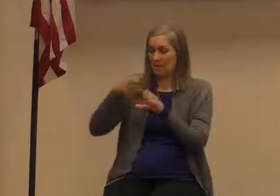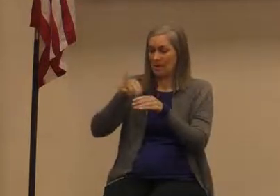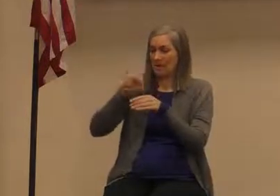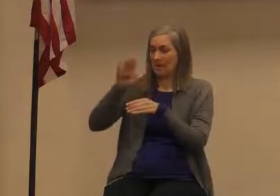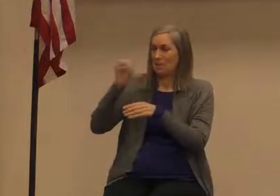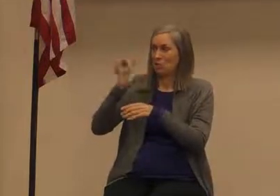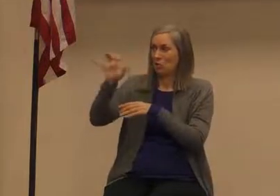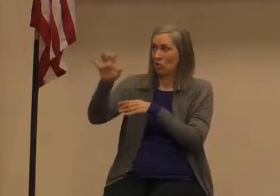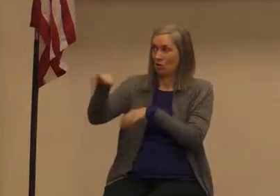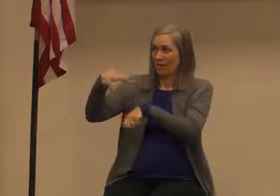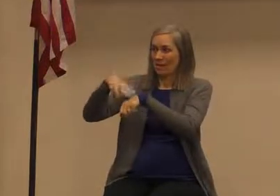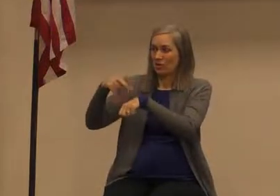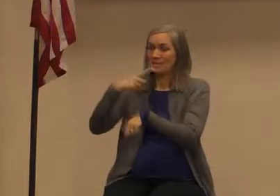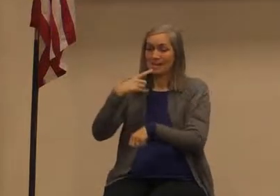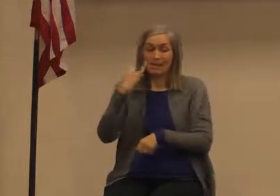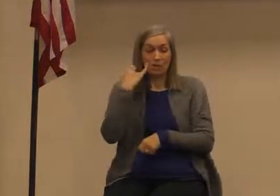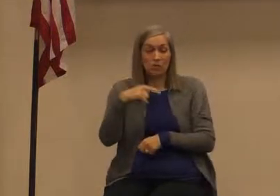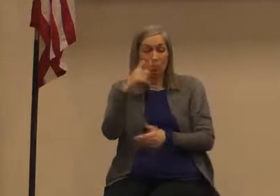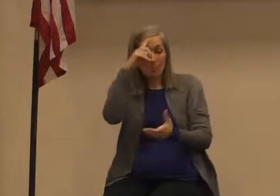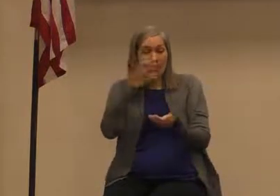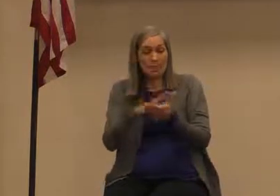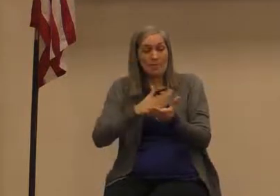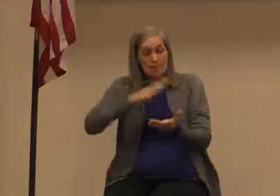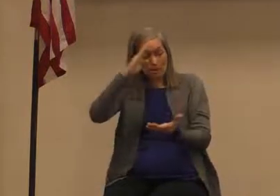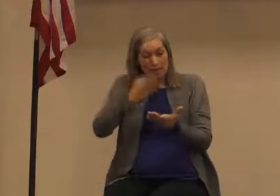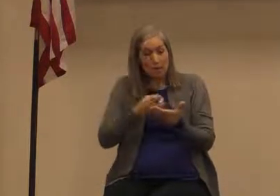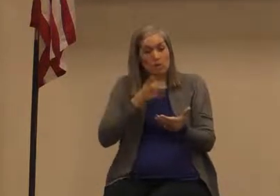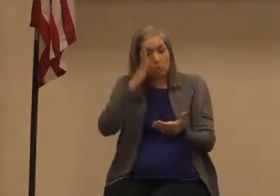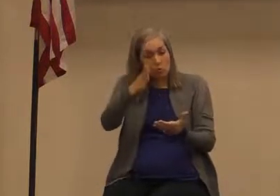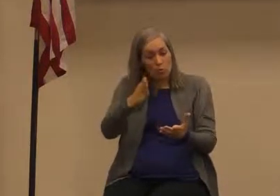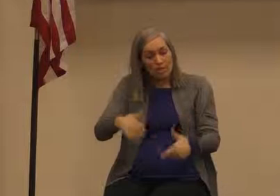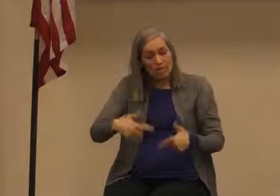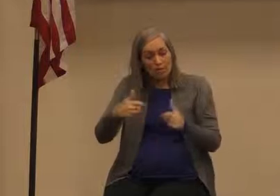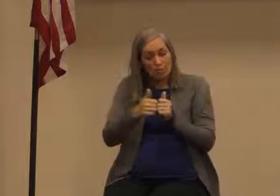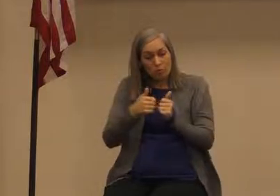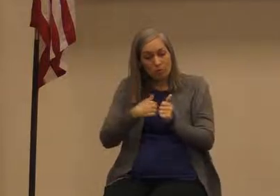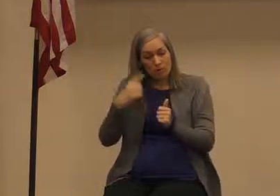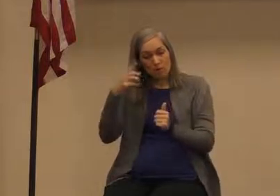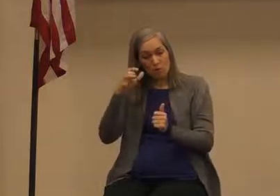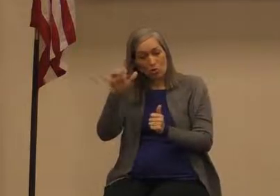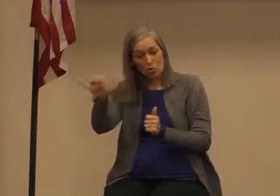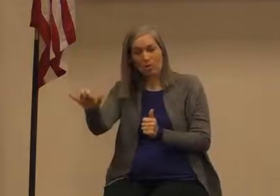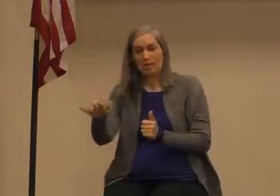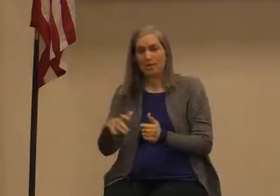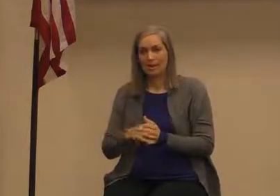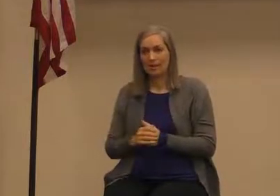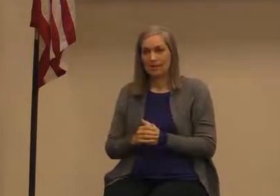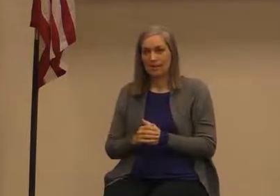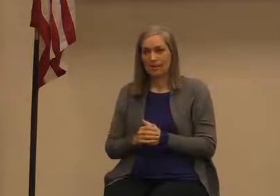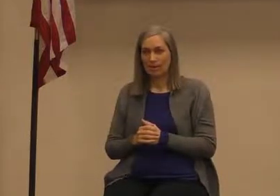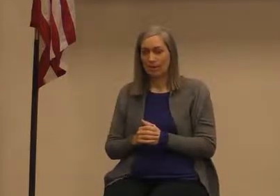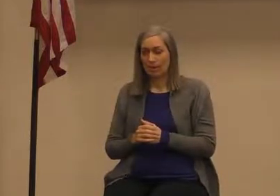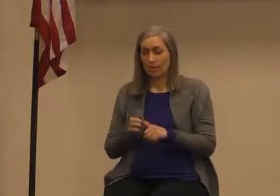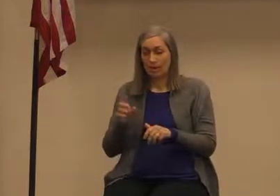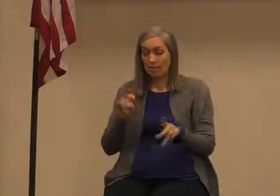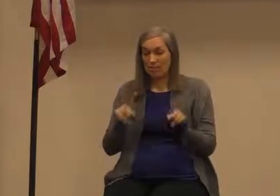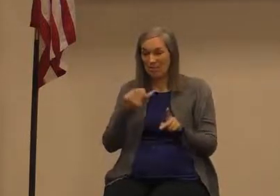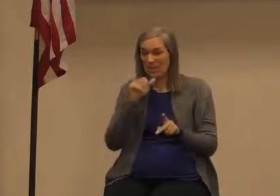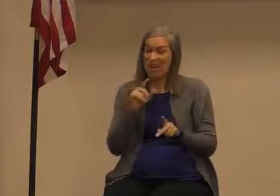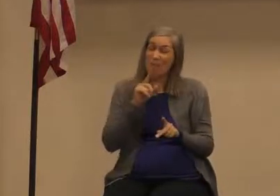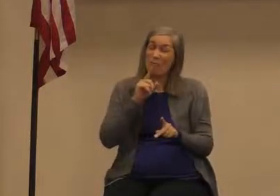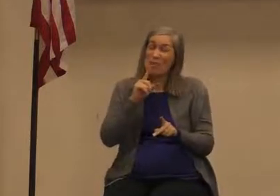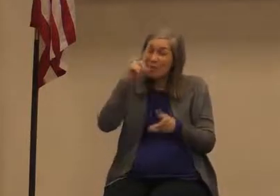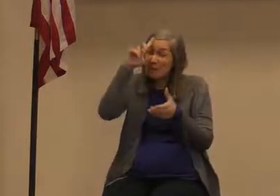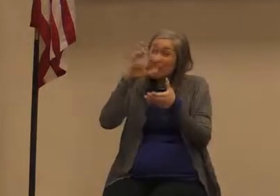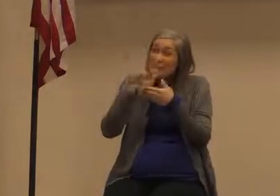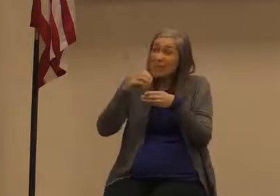live with me for eternity right but some people would refer to God as people that don't really believe in God they would